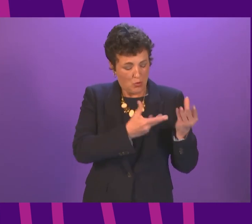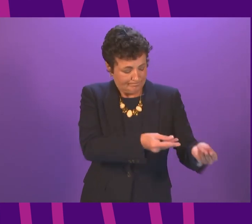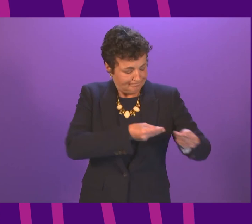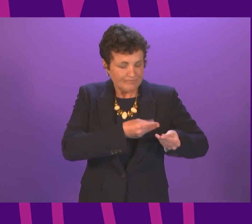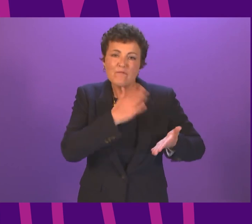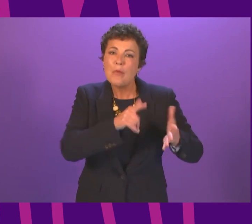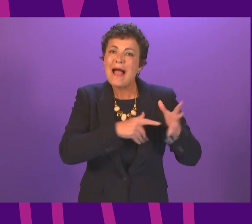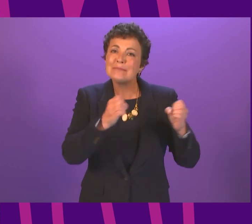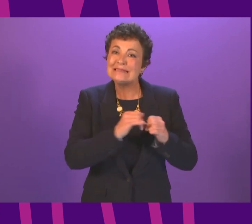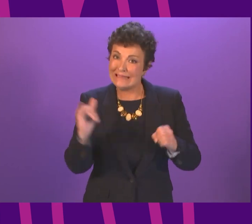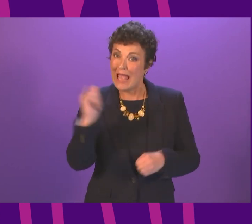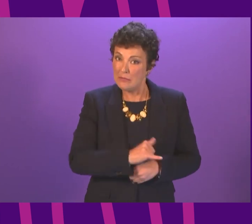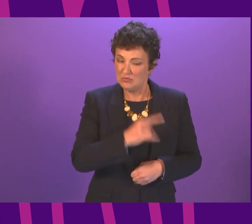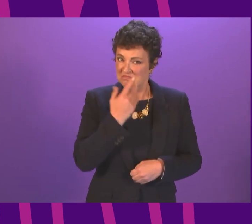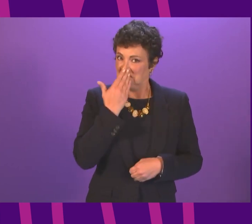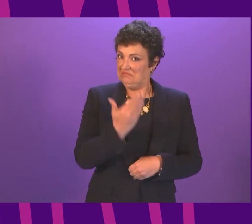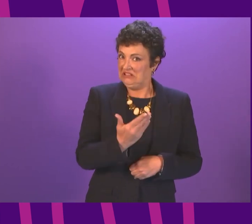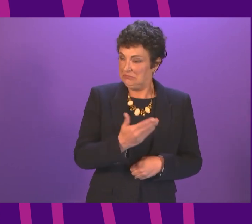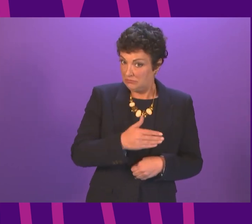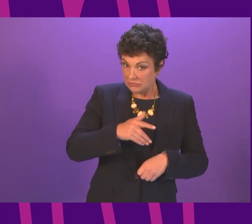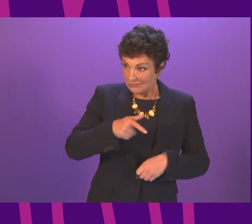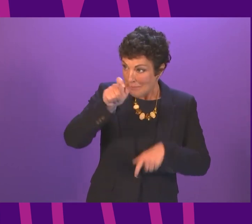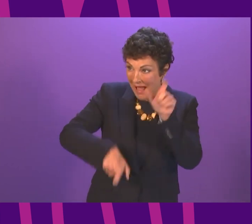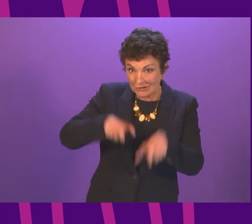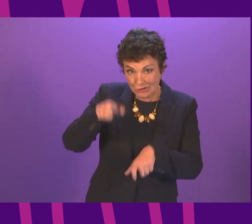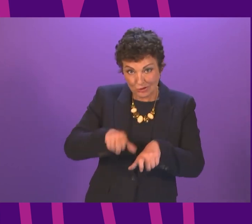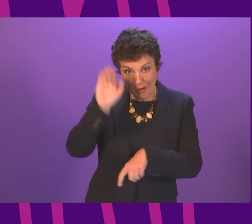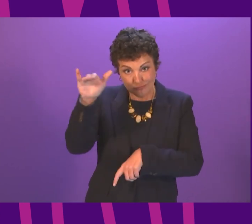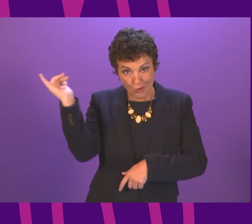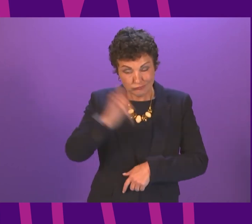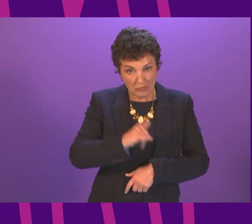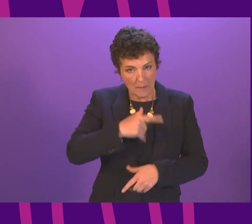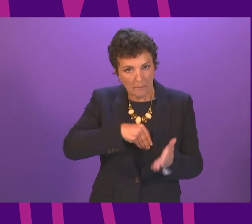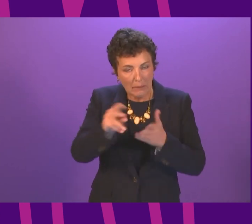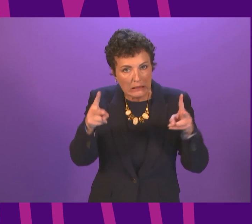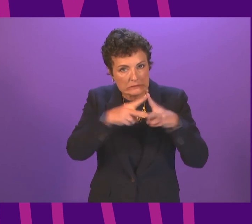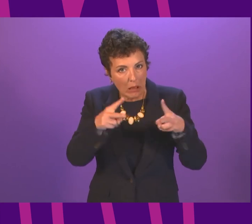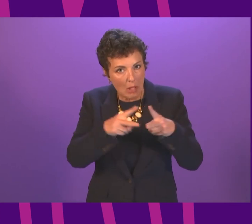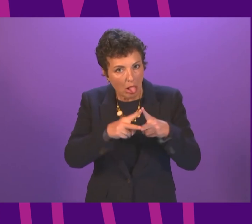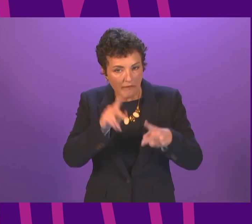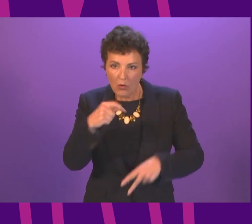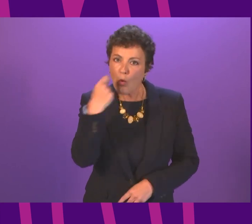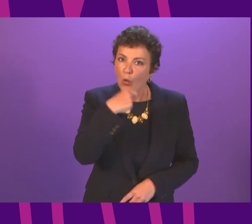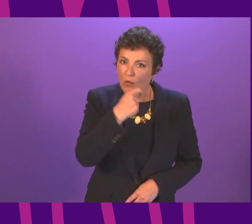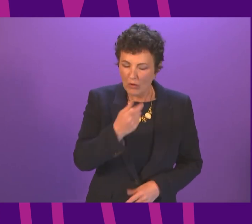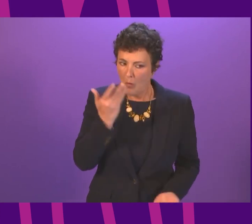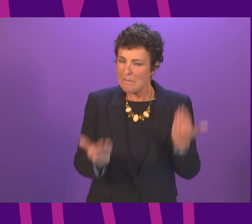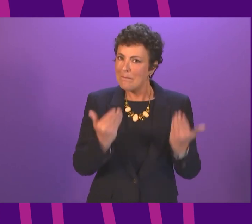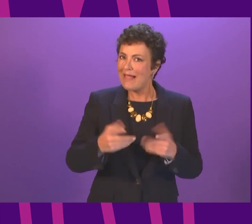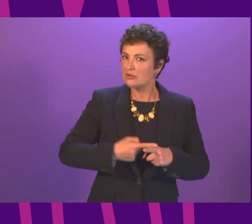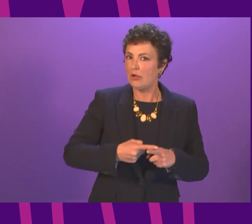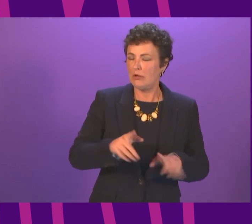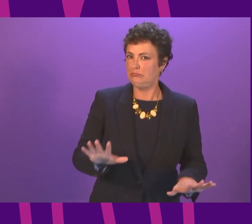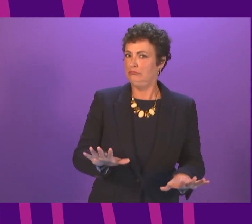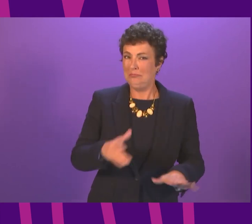Aberdeen Airport suggest passengers returning to Scotland from abroad may have to pay more than twice as much for Covid tests than those returning to England. Now that will price